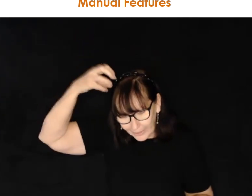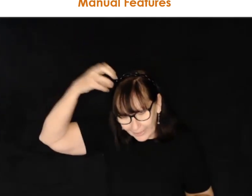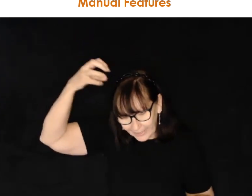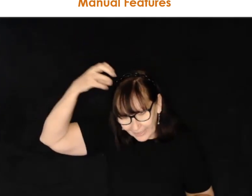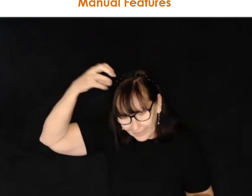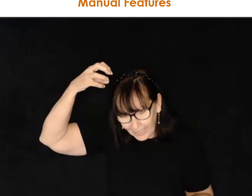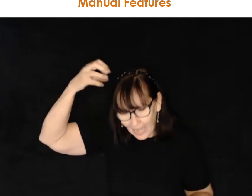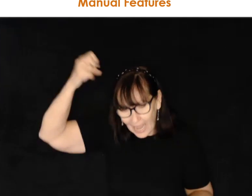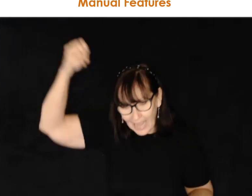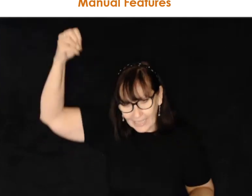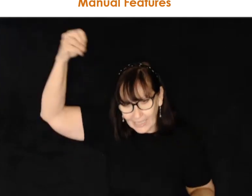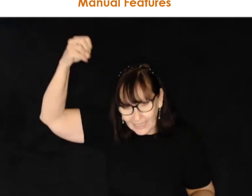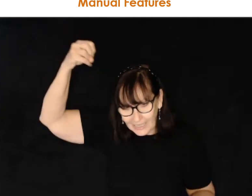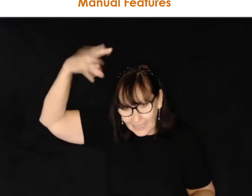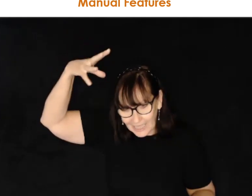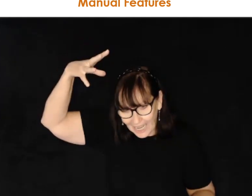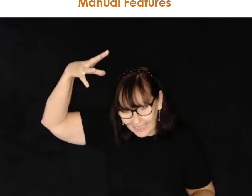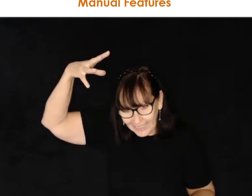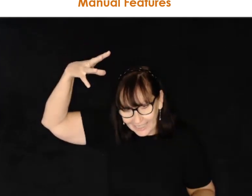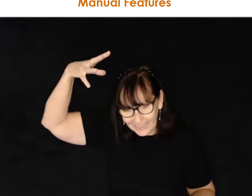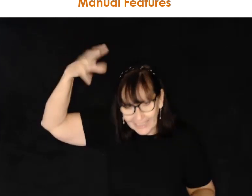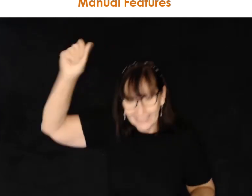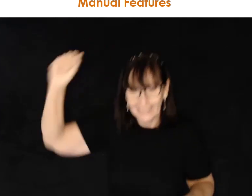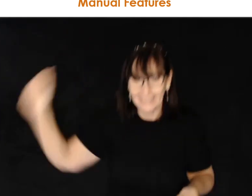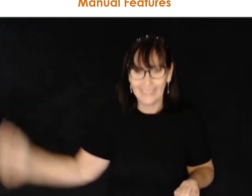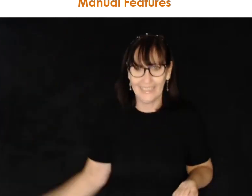and sun.